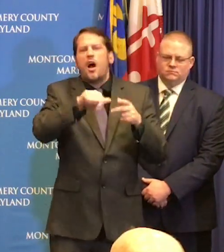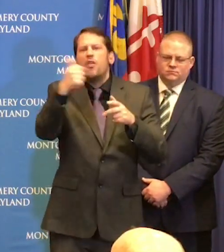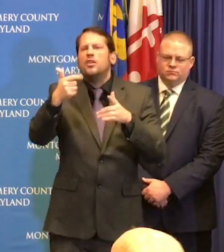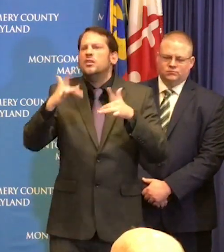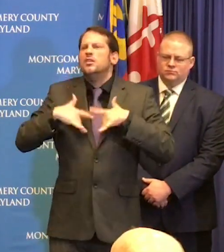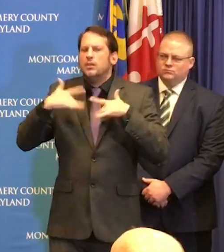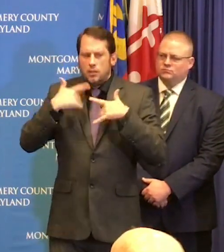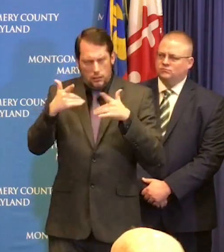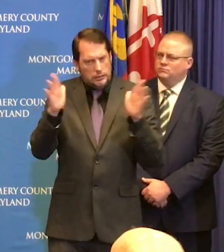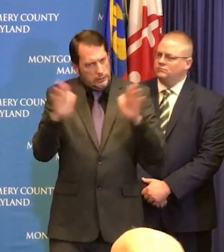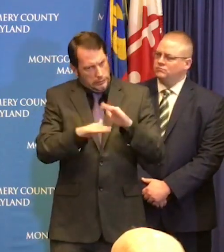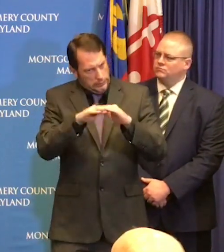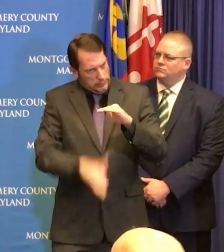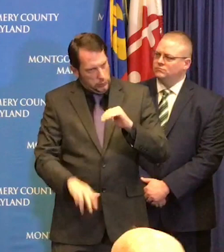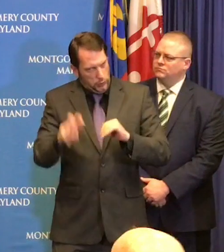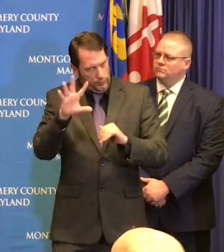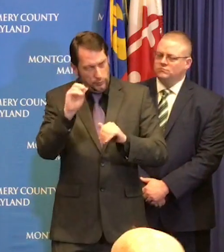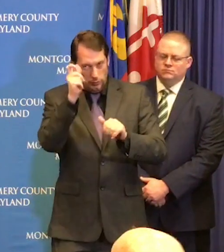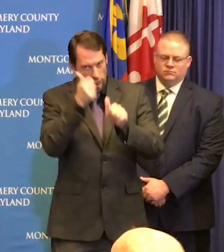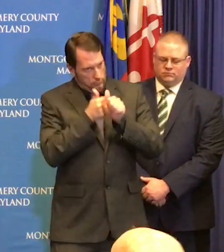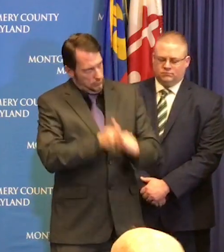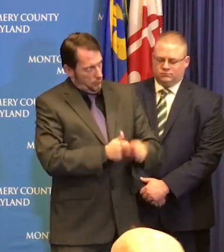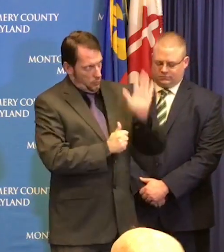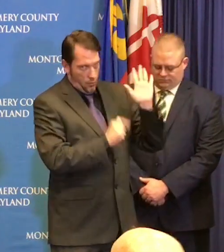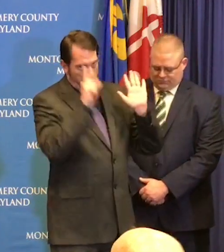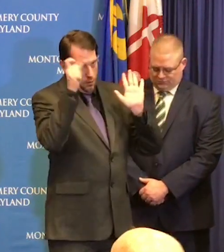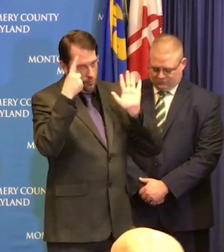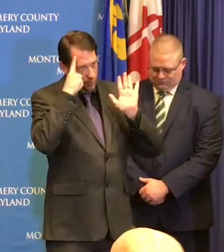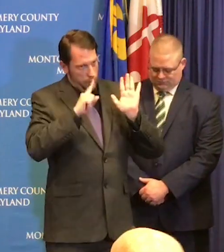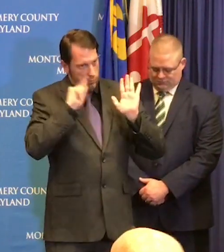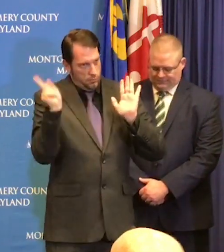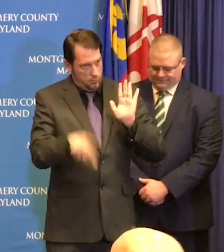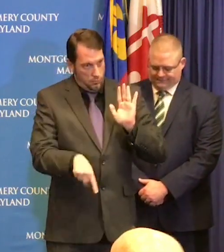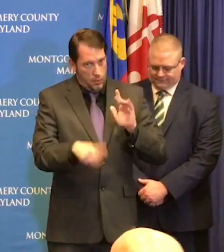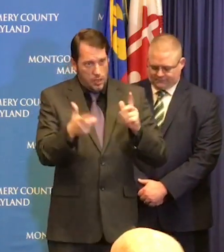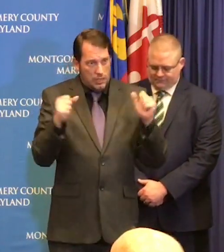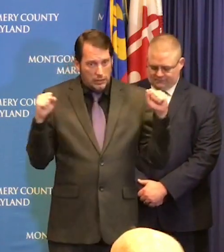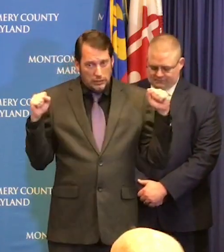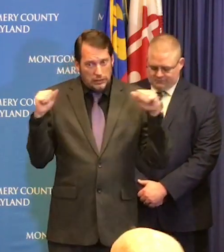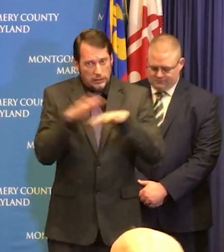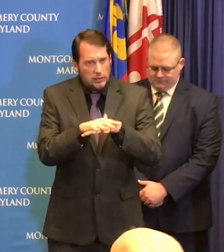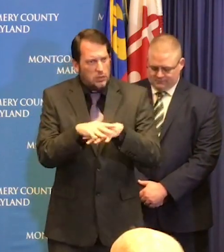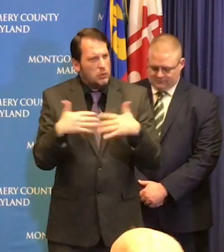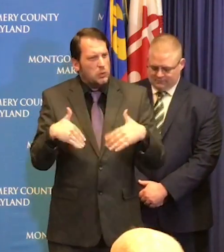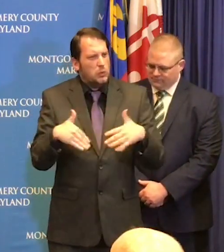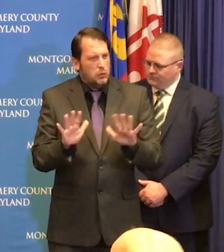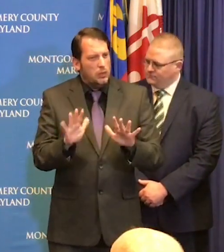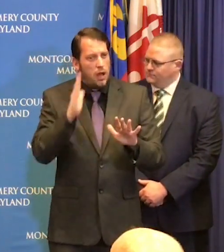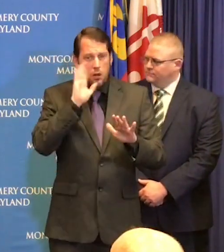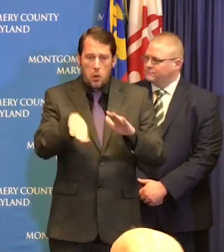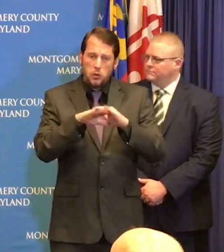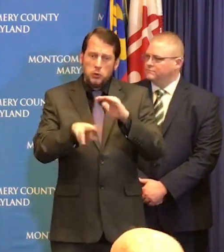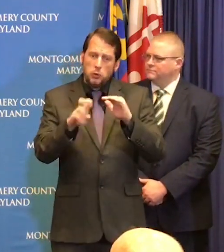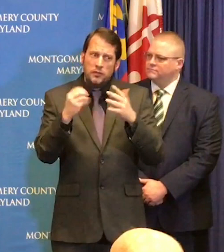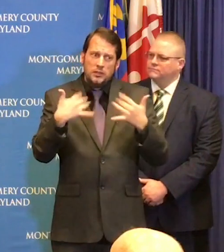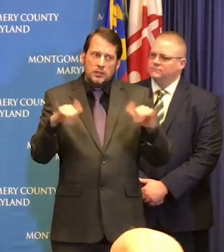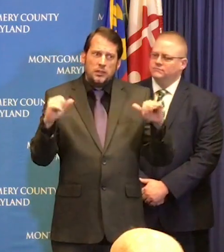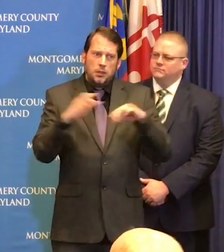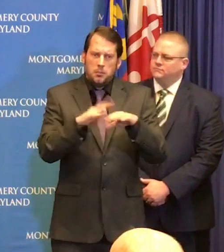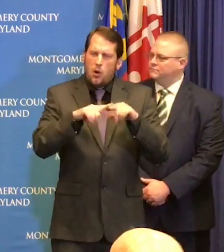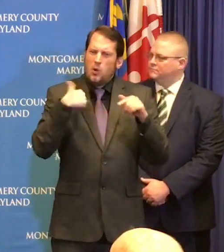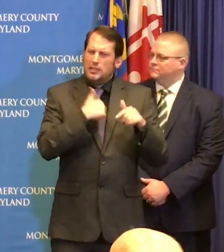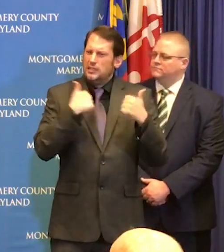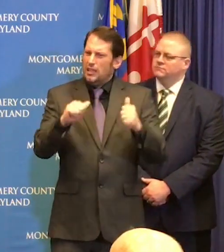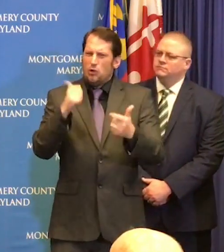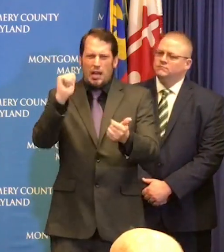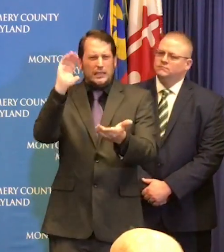250 still a lot of people that we have got to make sure that we minimize the social contact to the greatest degree possible